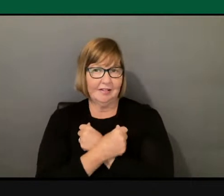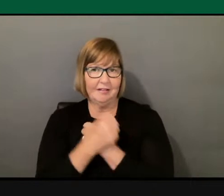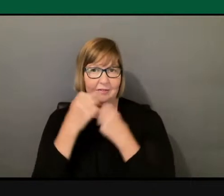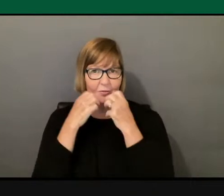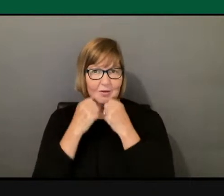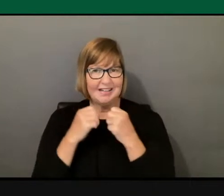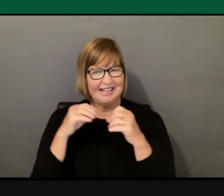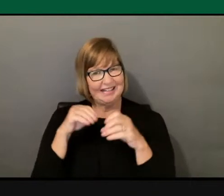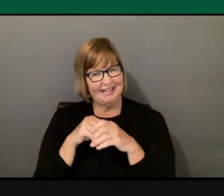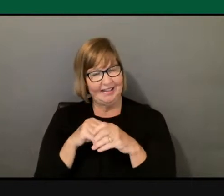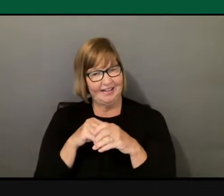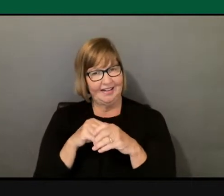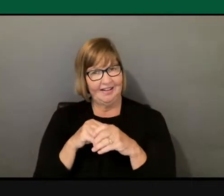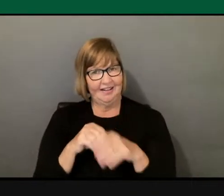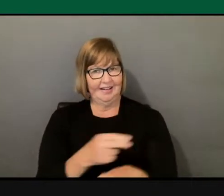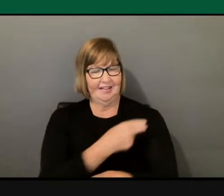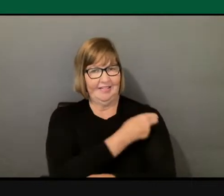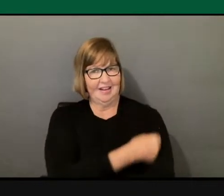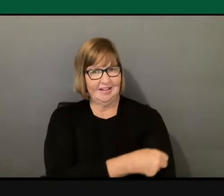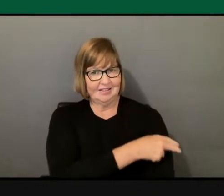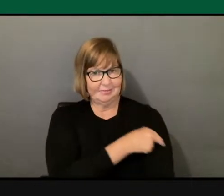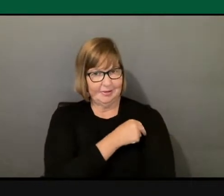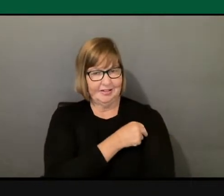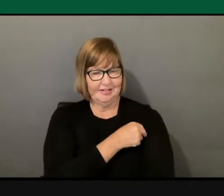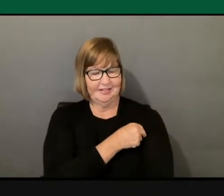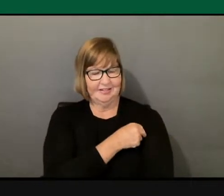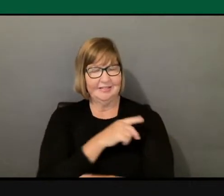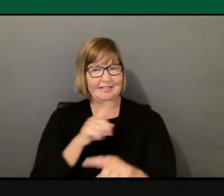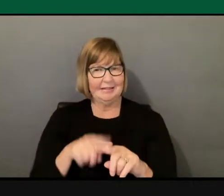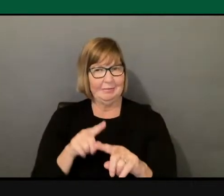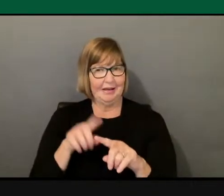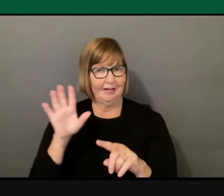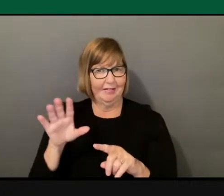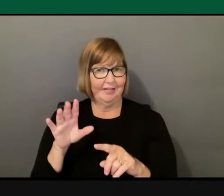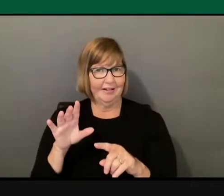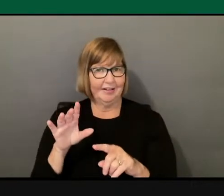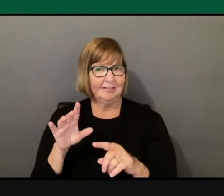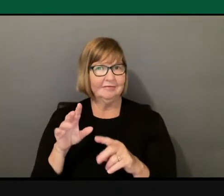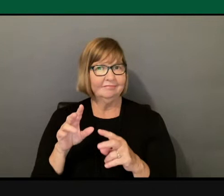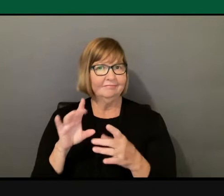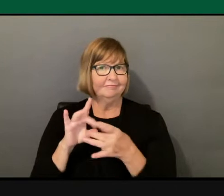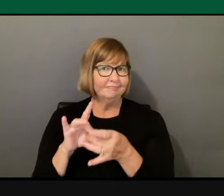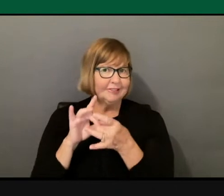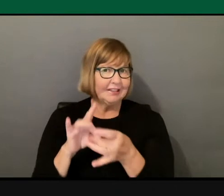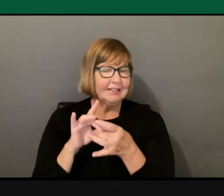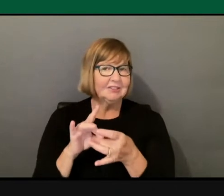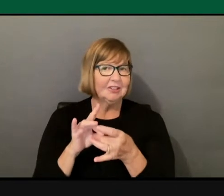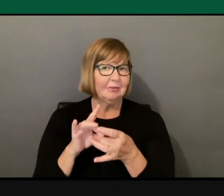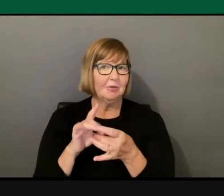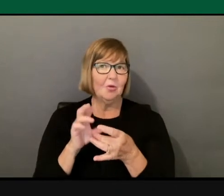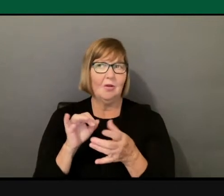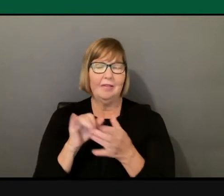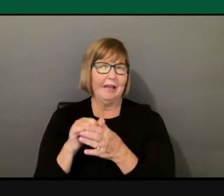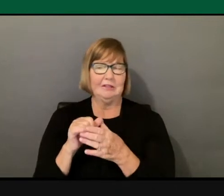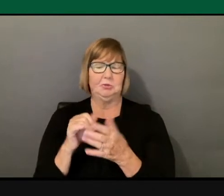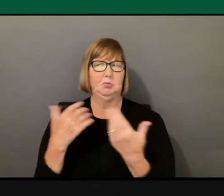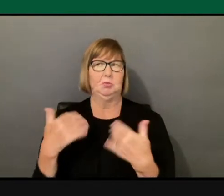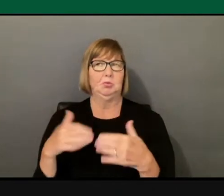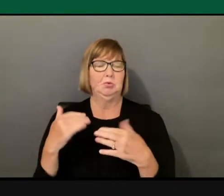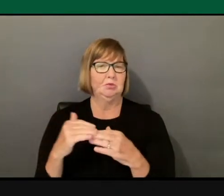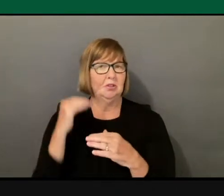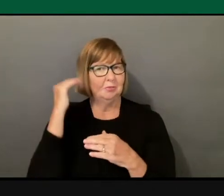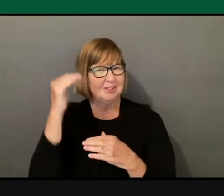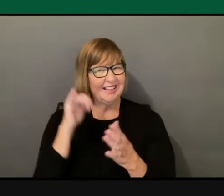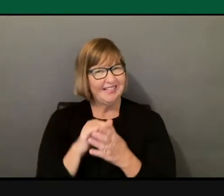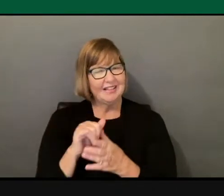upon their domestic partner status or whether that was going too far. 25